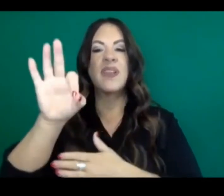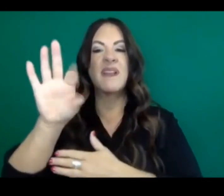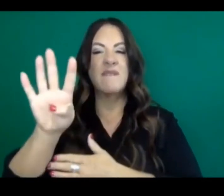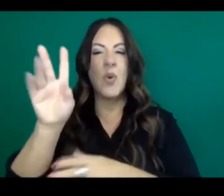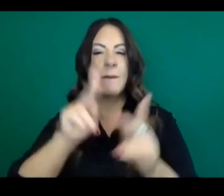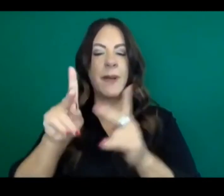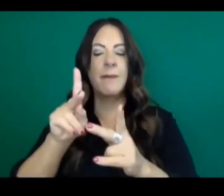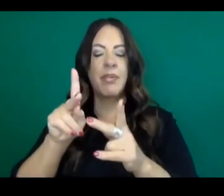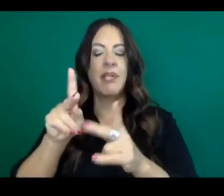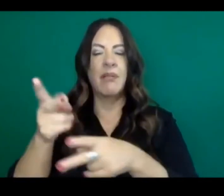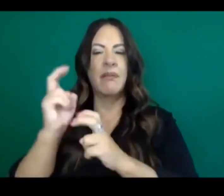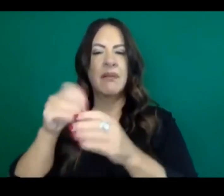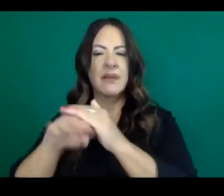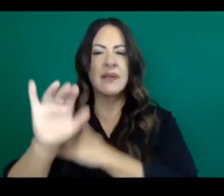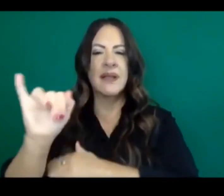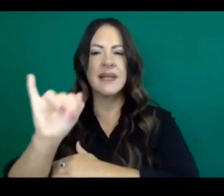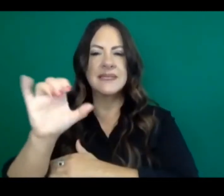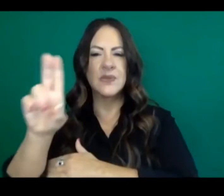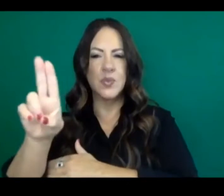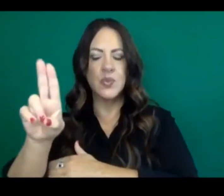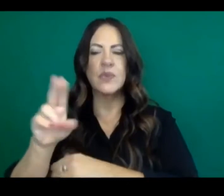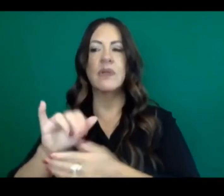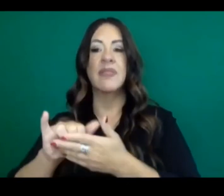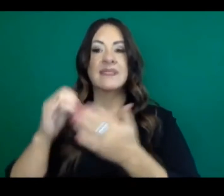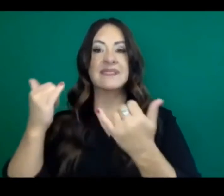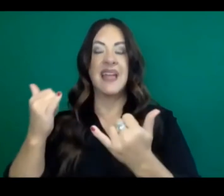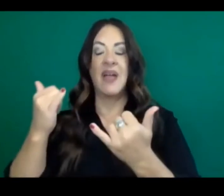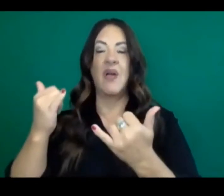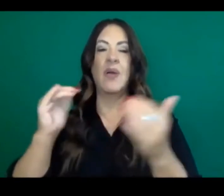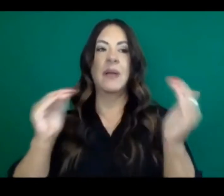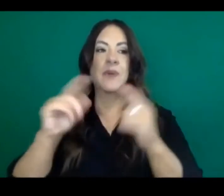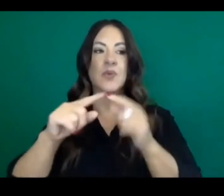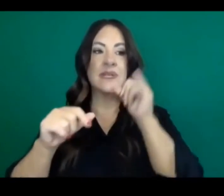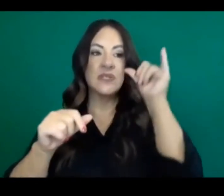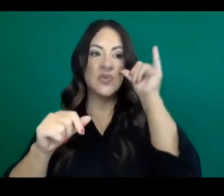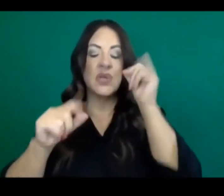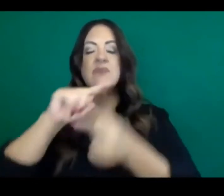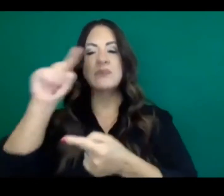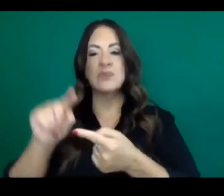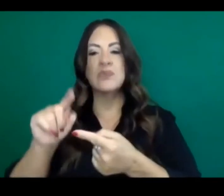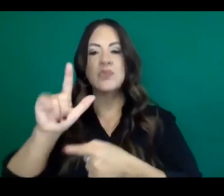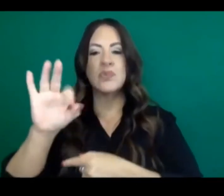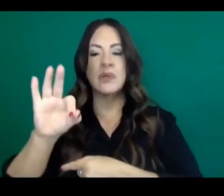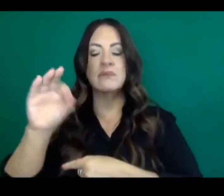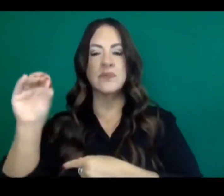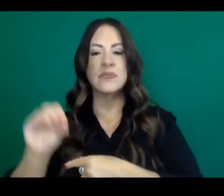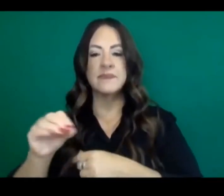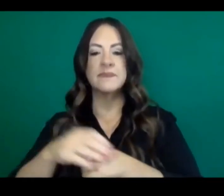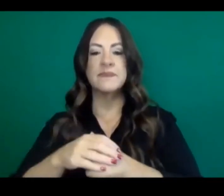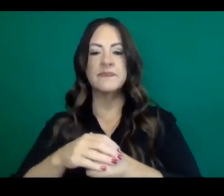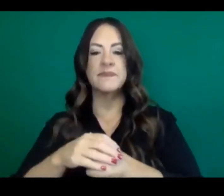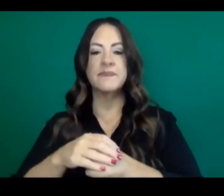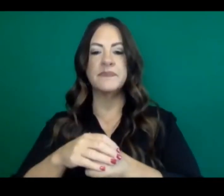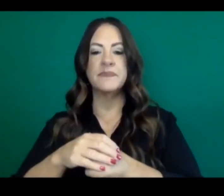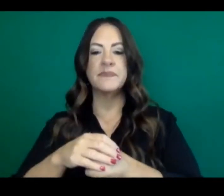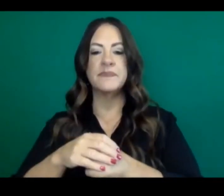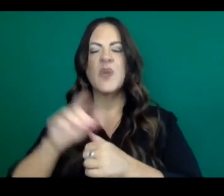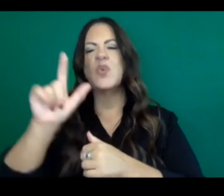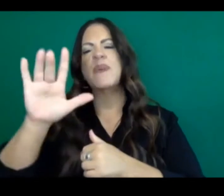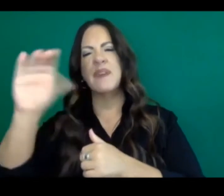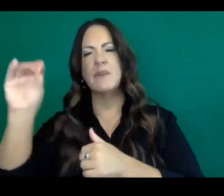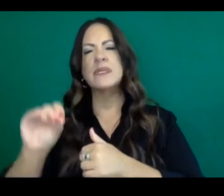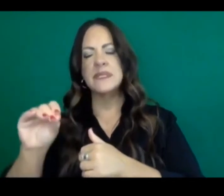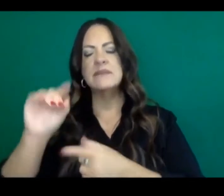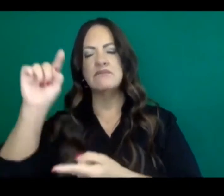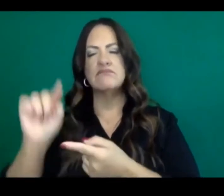ICU in California right now, and that is down by 29 compared to yesterday as well. And that weekly decrease is also by 25%.